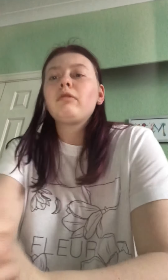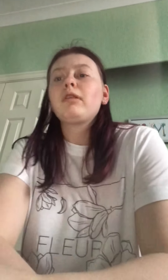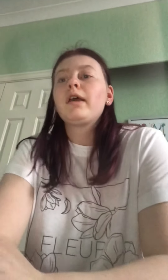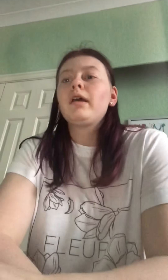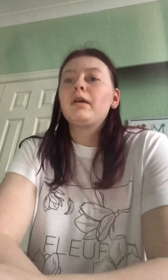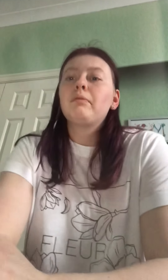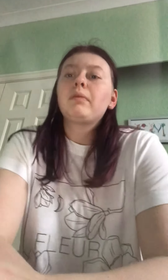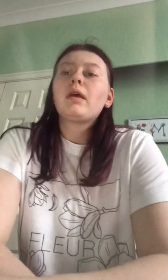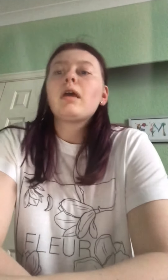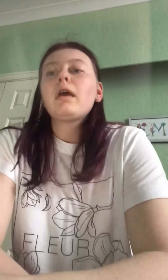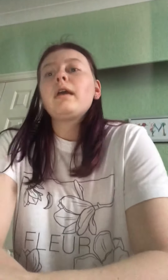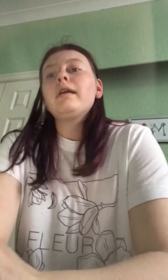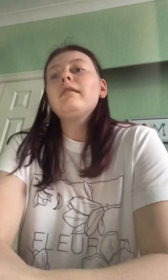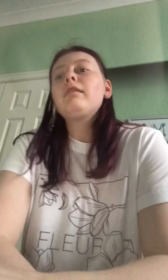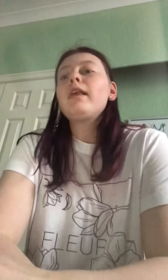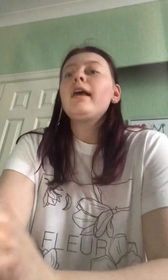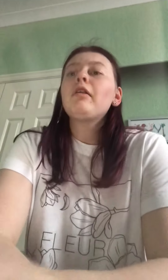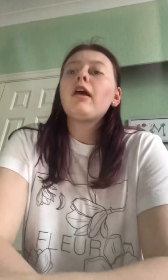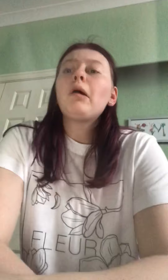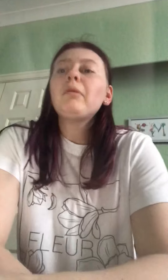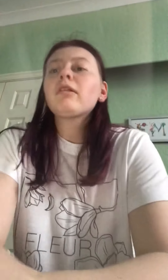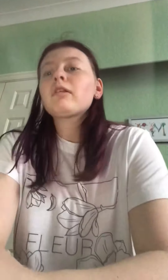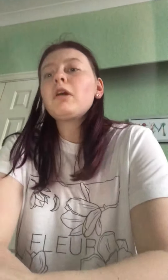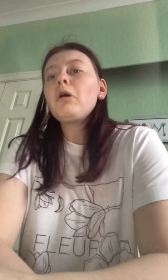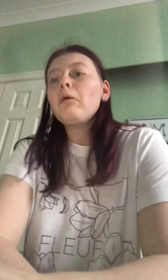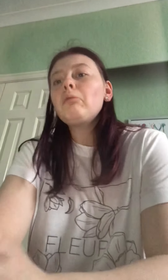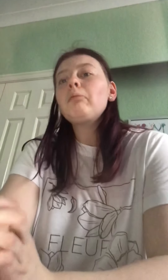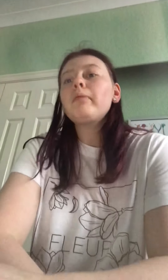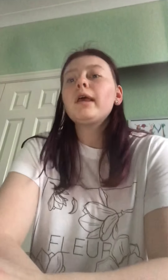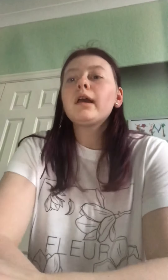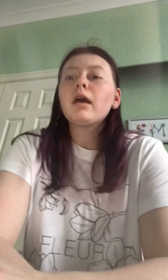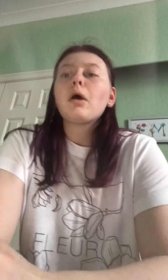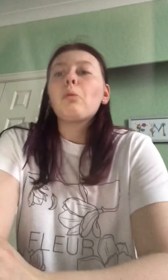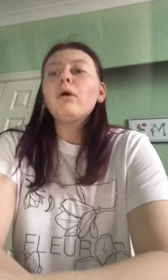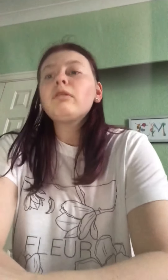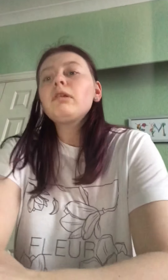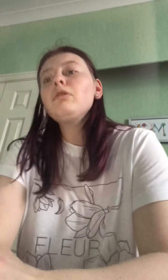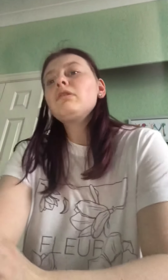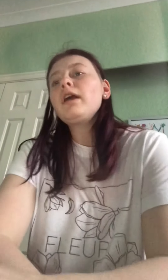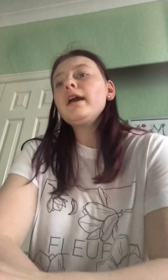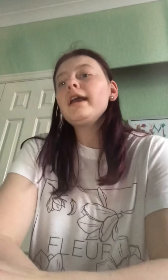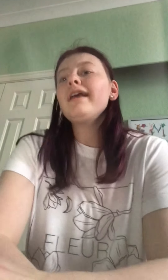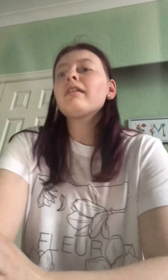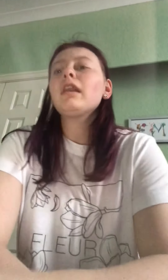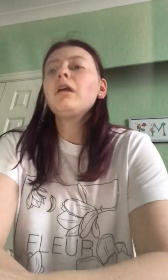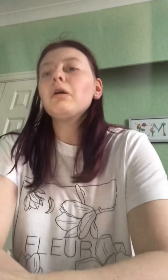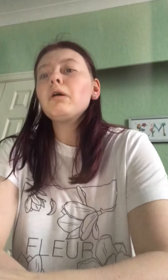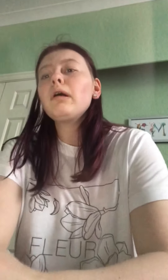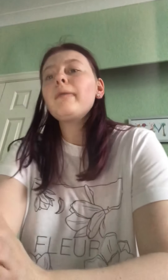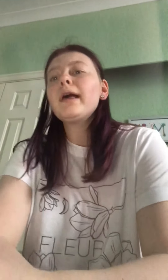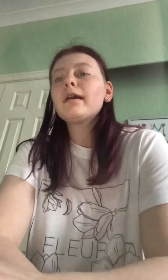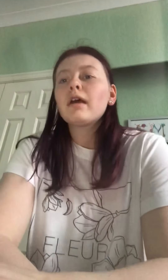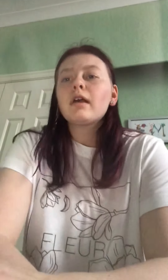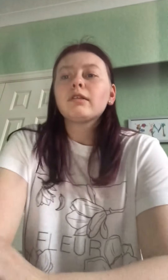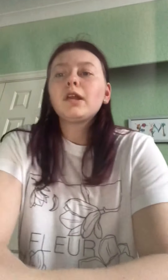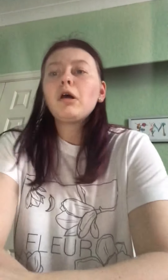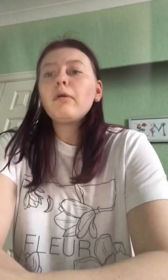He says I'm a scumbag, wants to take his love back, story